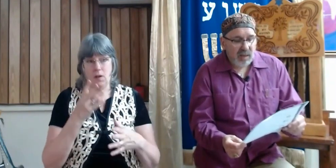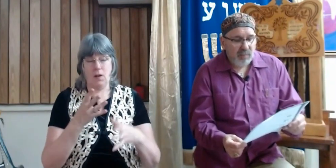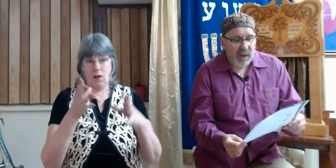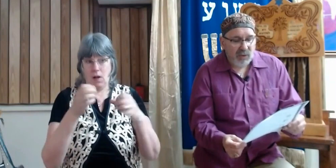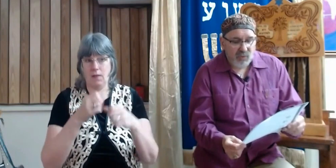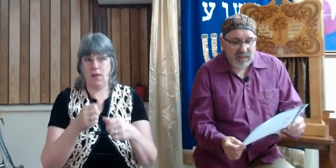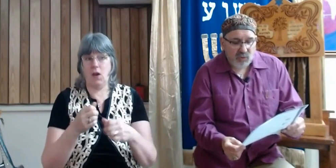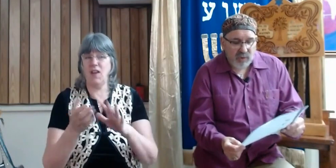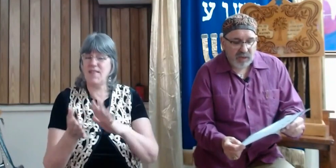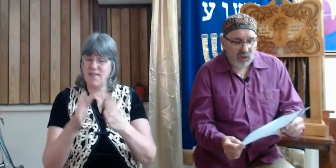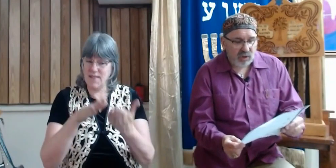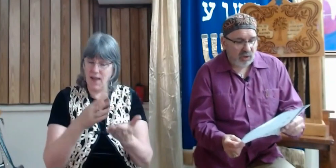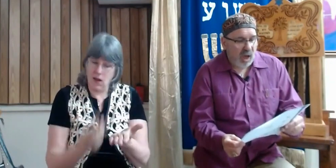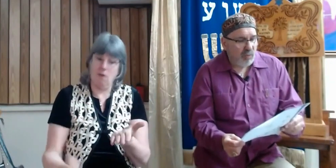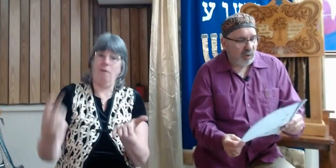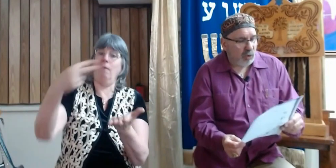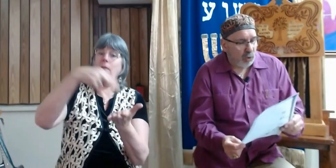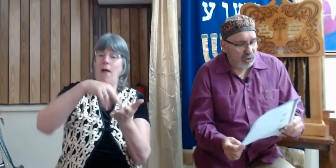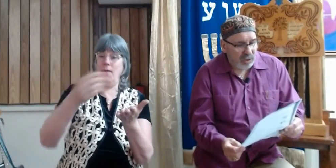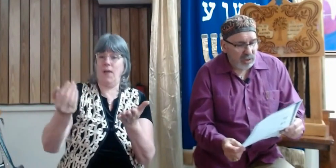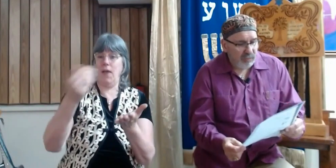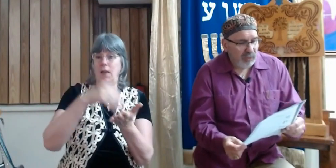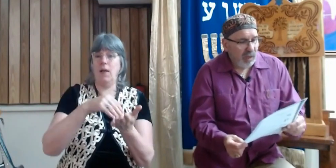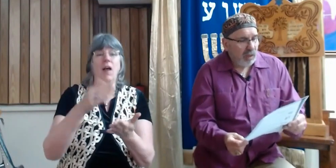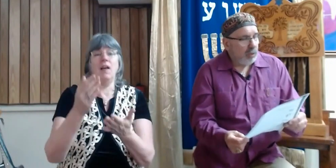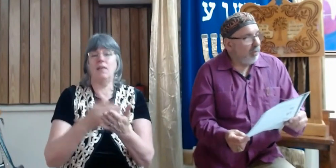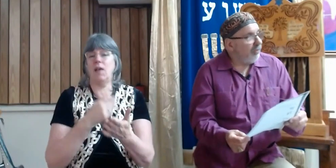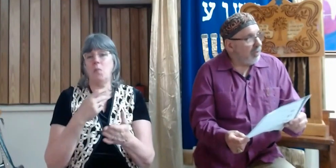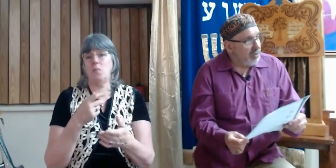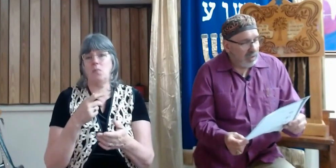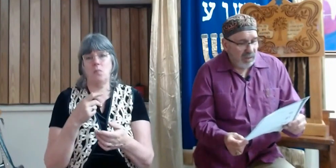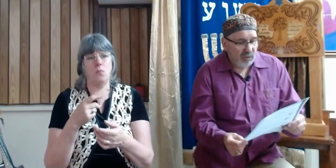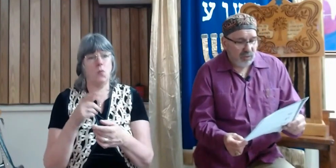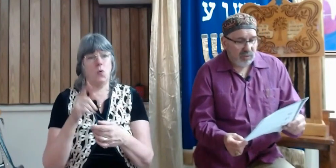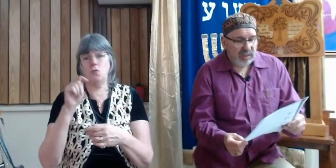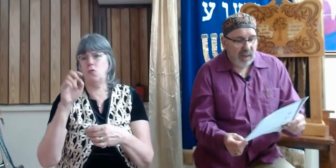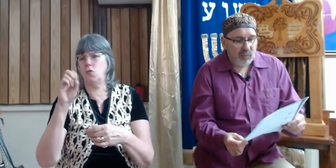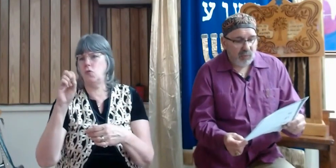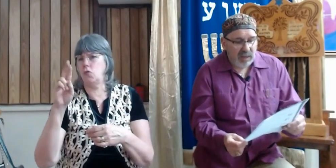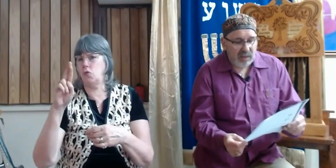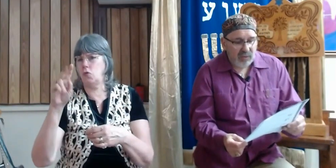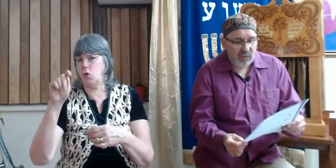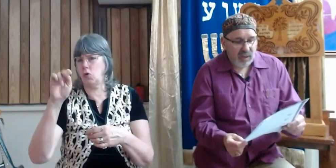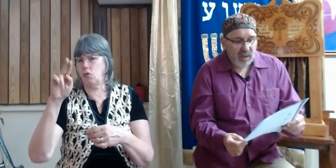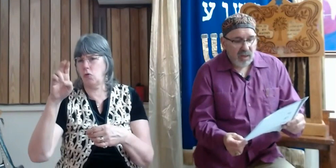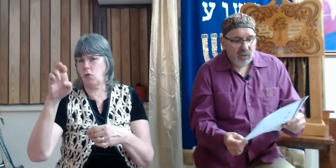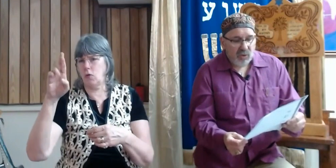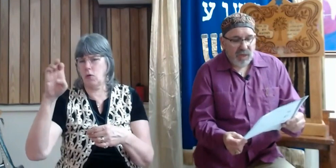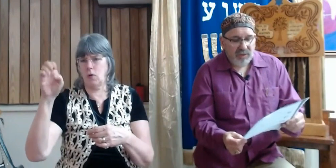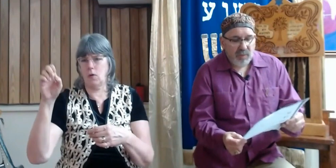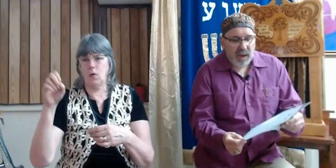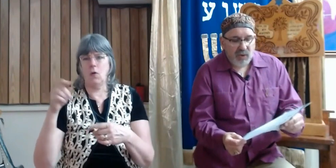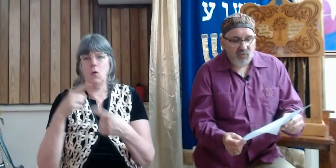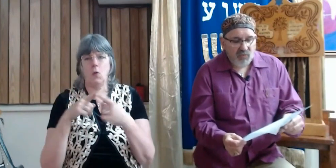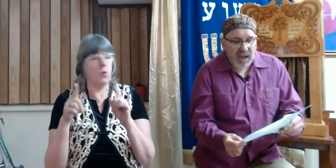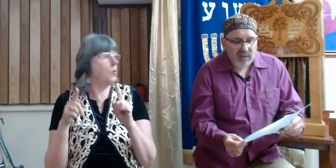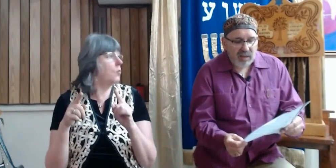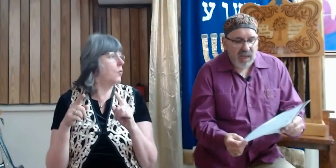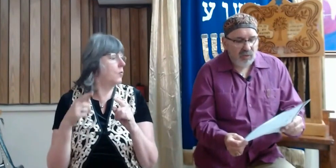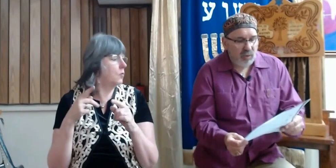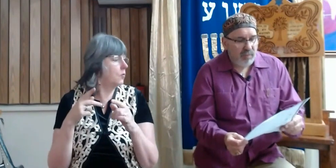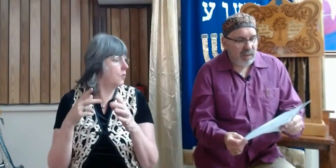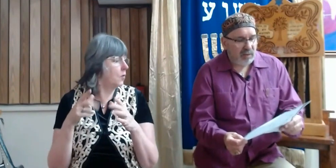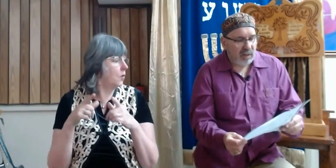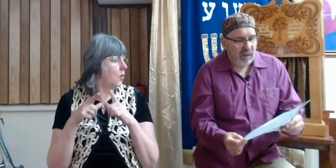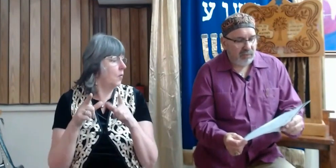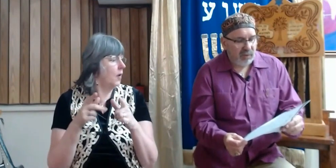dead by resurrection. Some were tortured, refusing to accept release so that they might rise